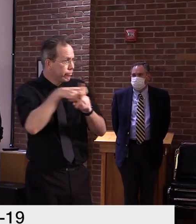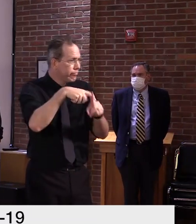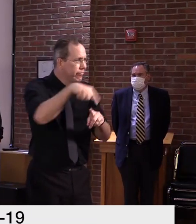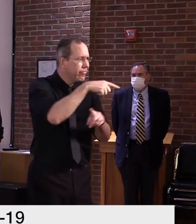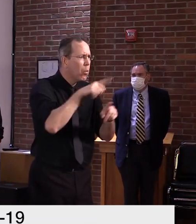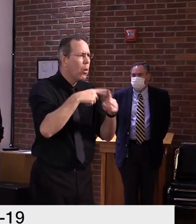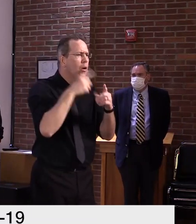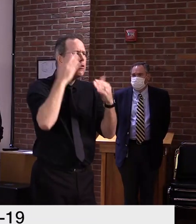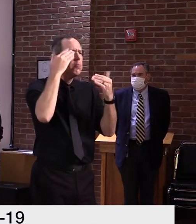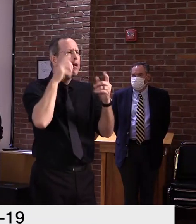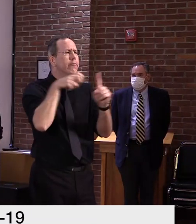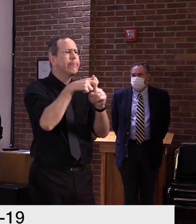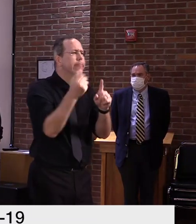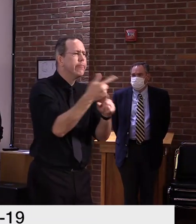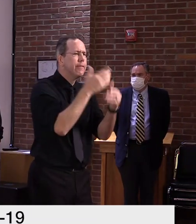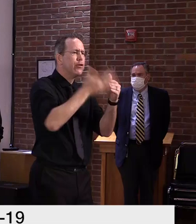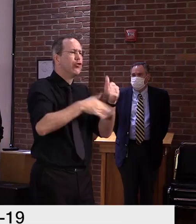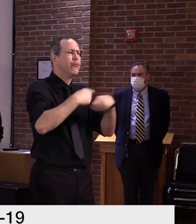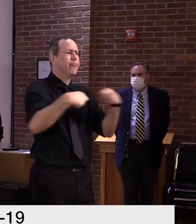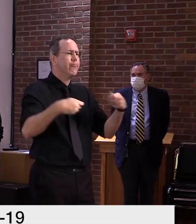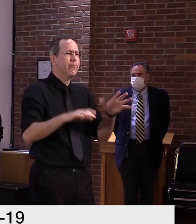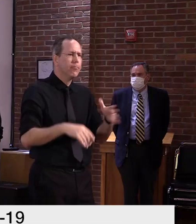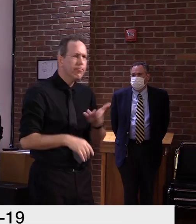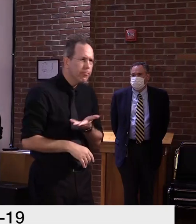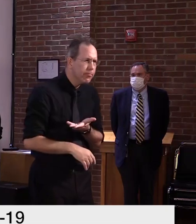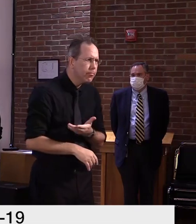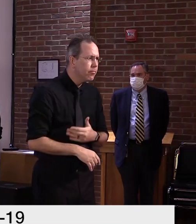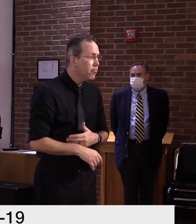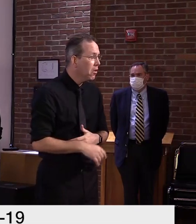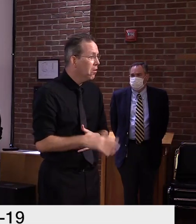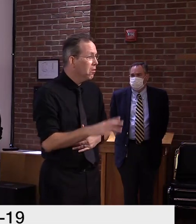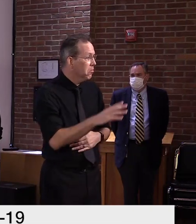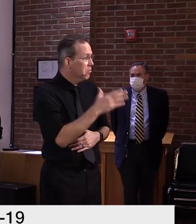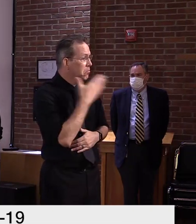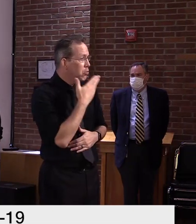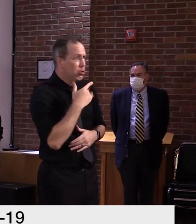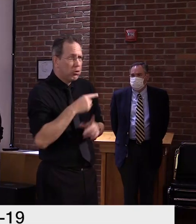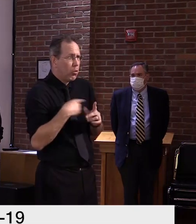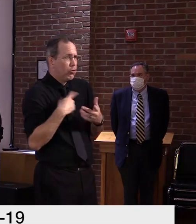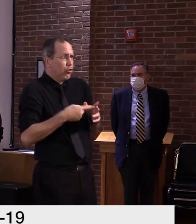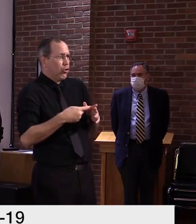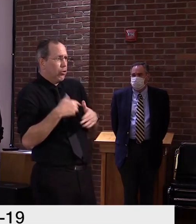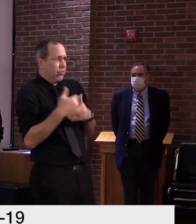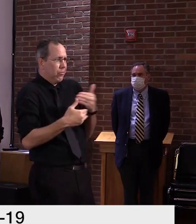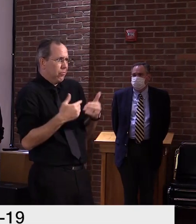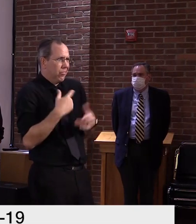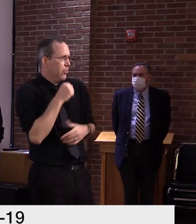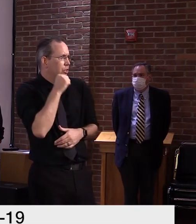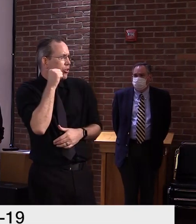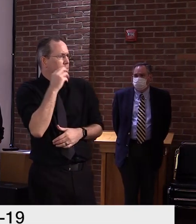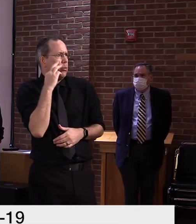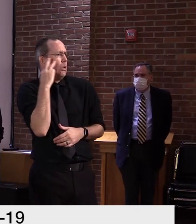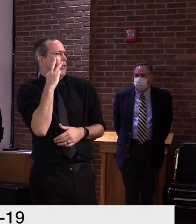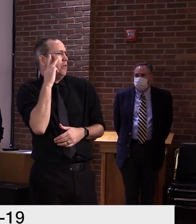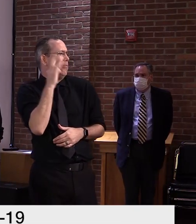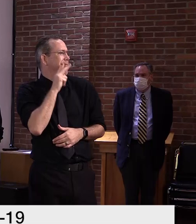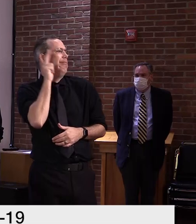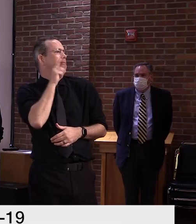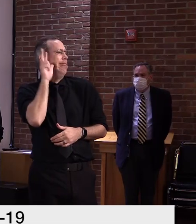we had testing Wednesday, we have testing yesterday, we have testing today. We're hoping to capture all of these 59.